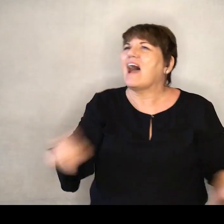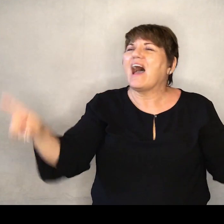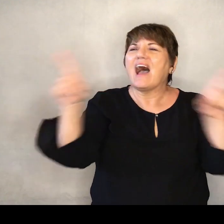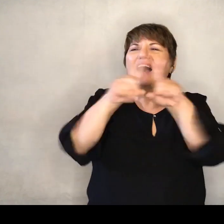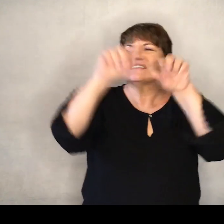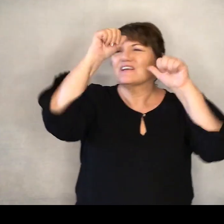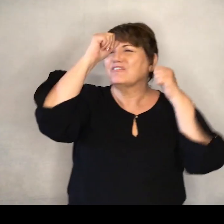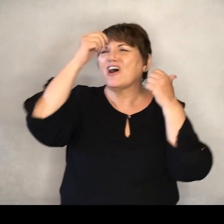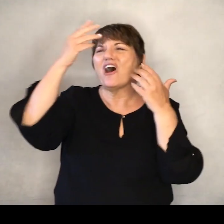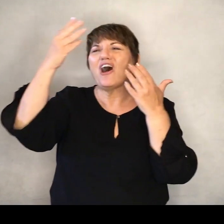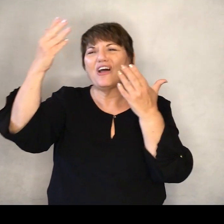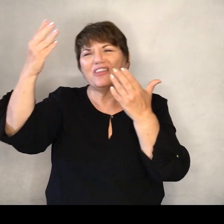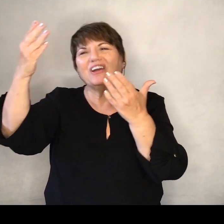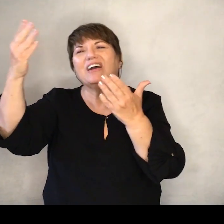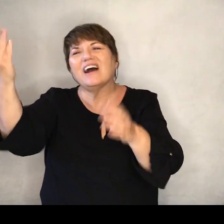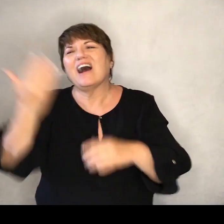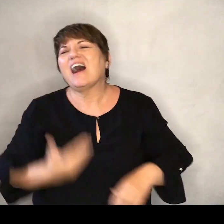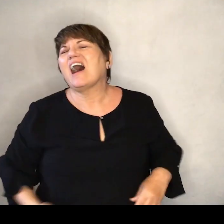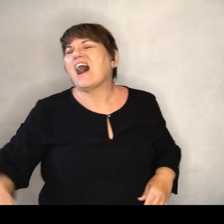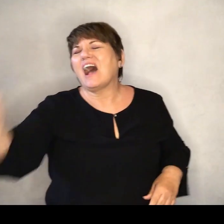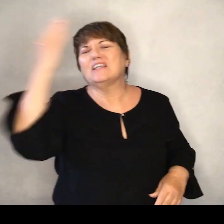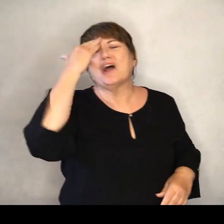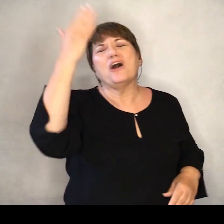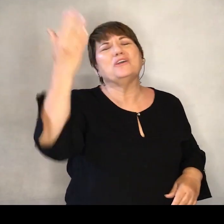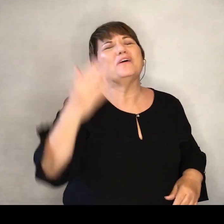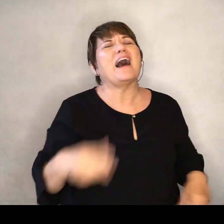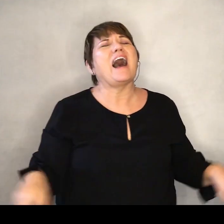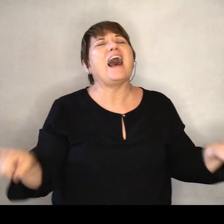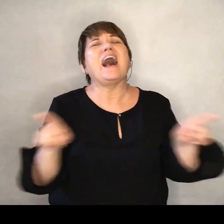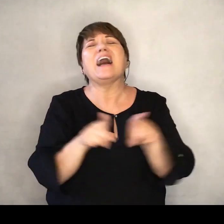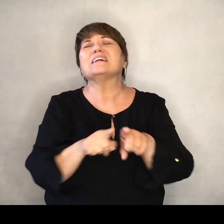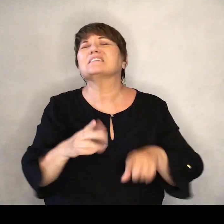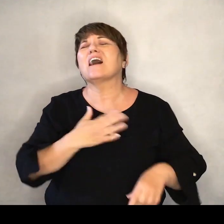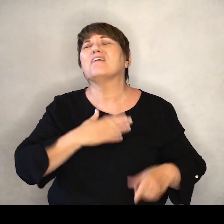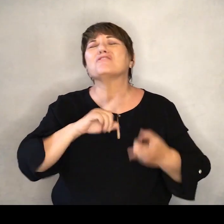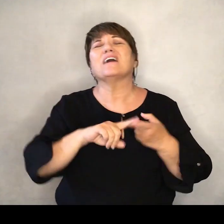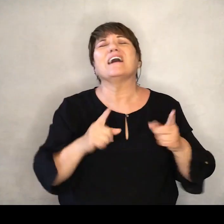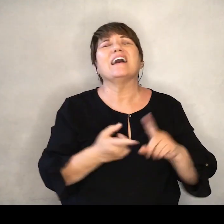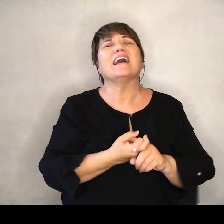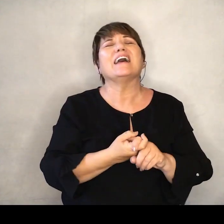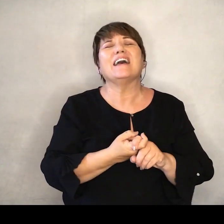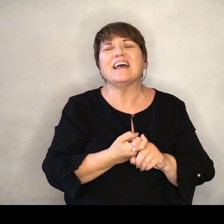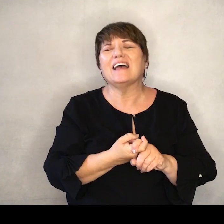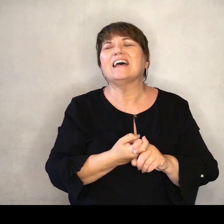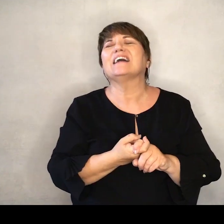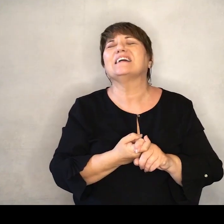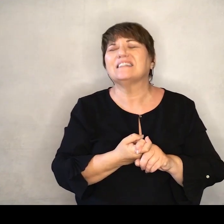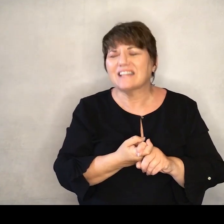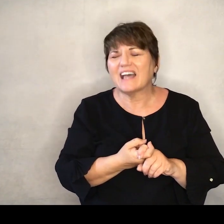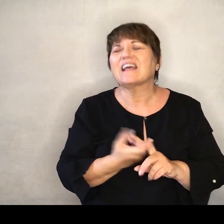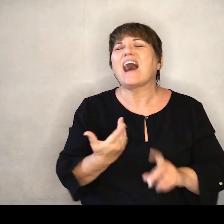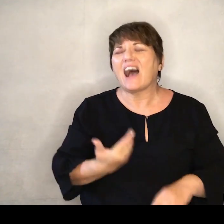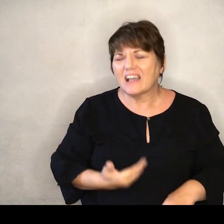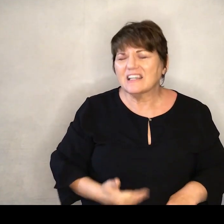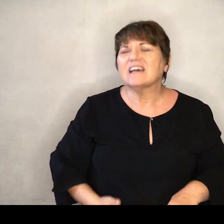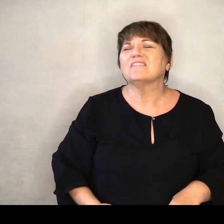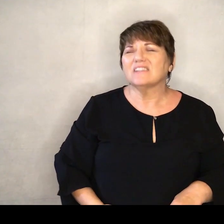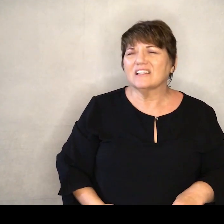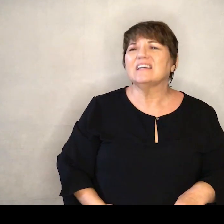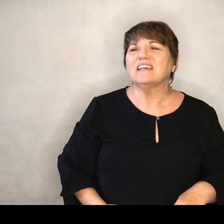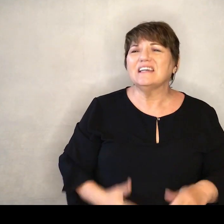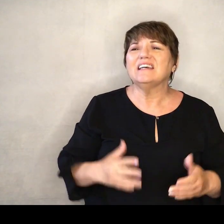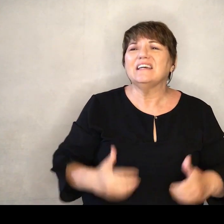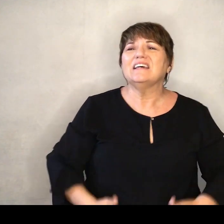father I know you as a father I And I have